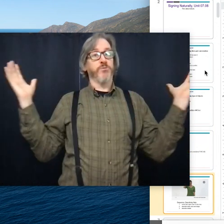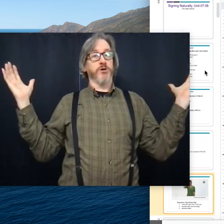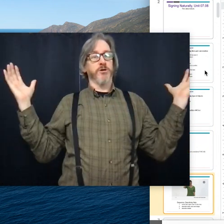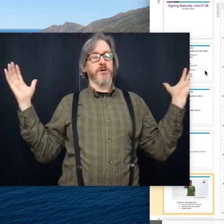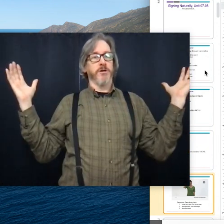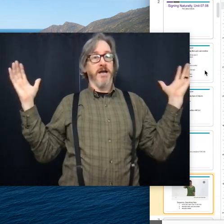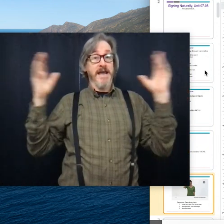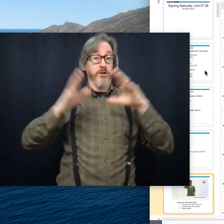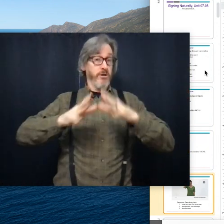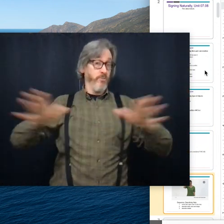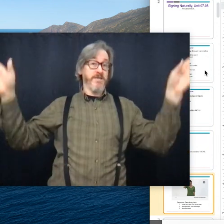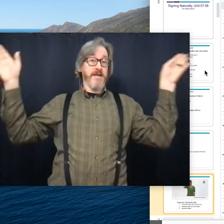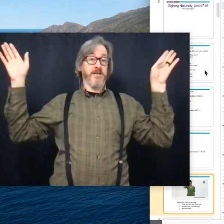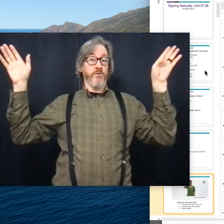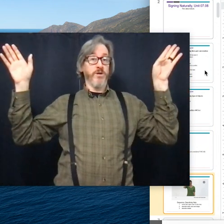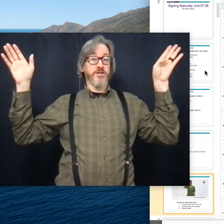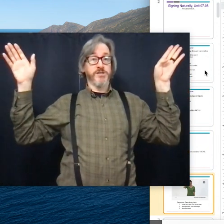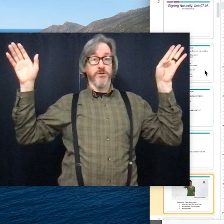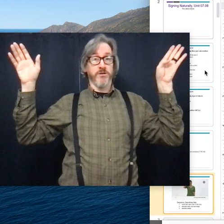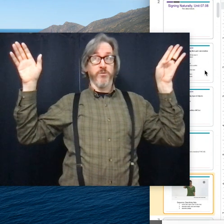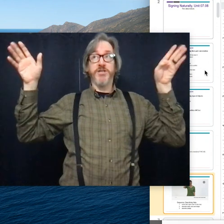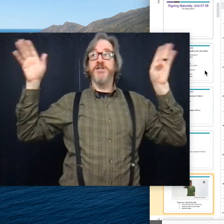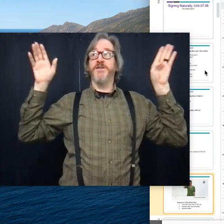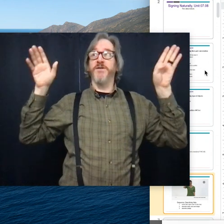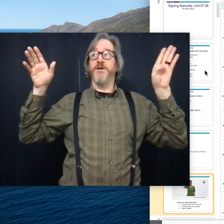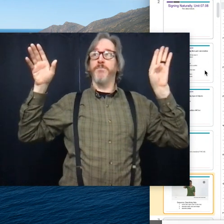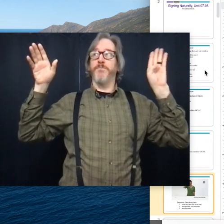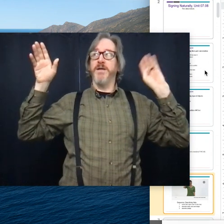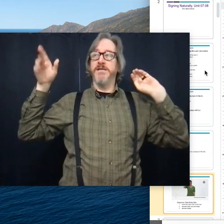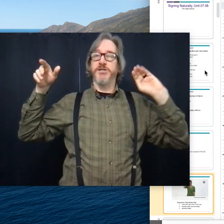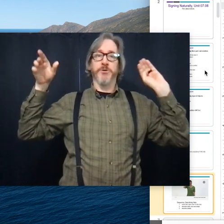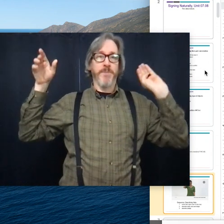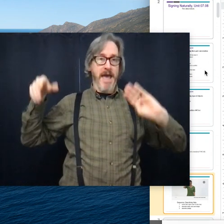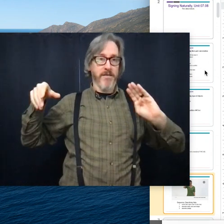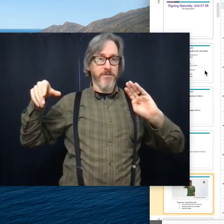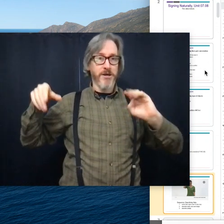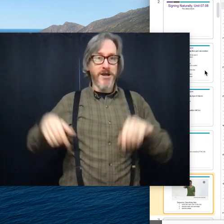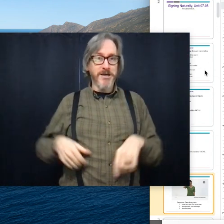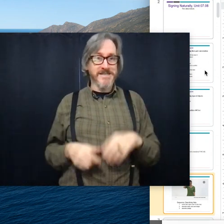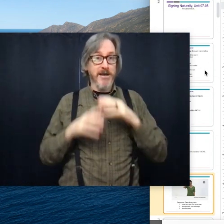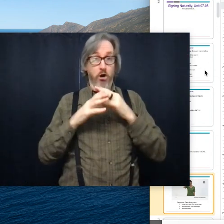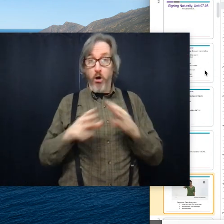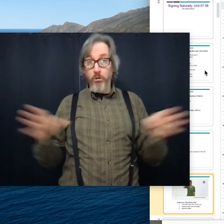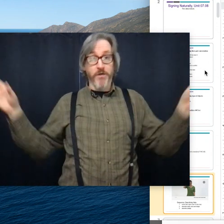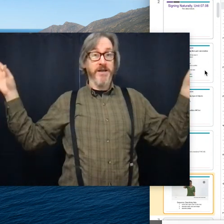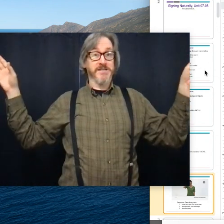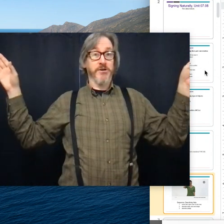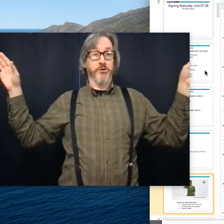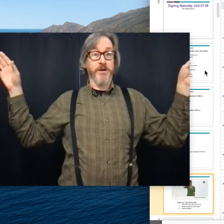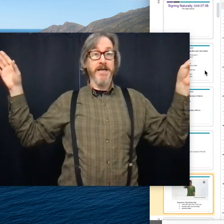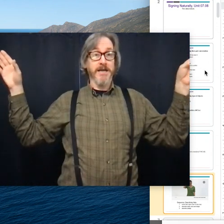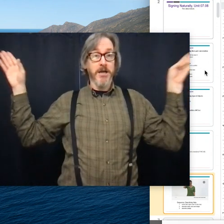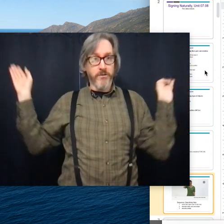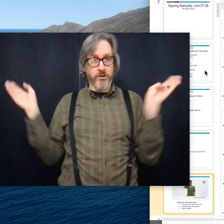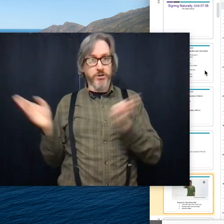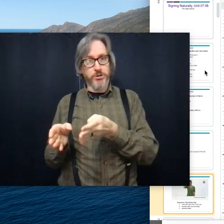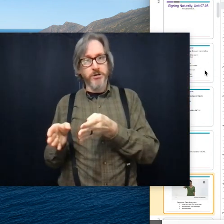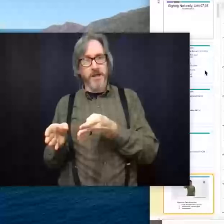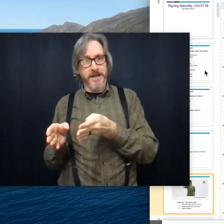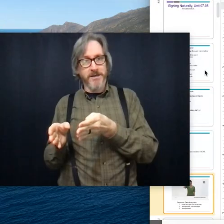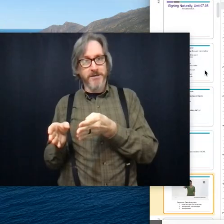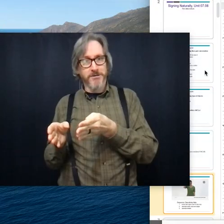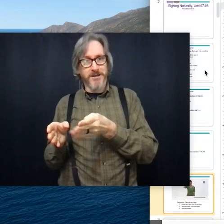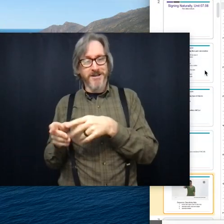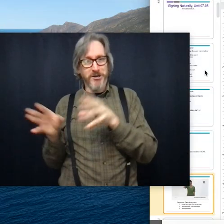Because we're, again, we take, which is, which is the easier path to say all the things that are green, that are